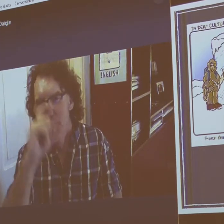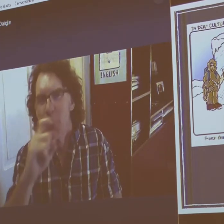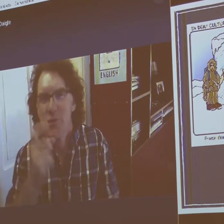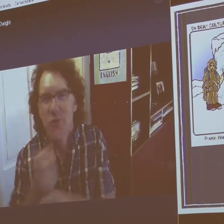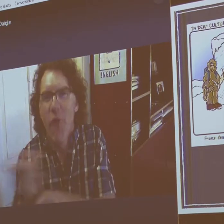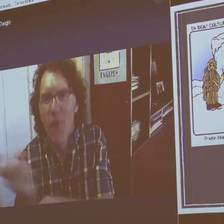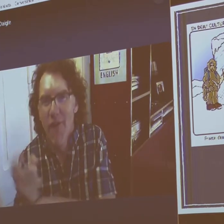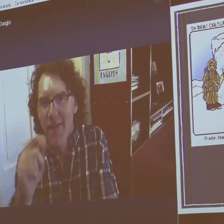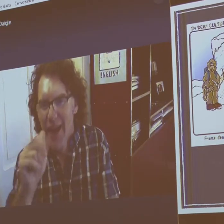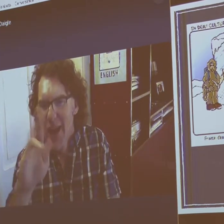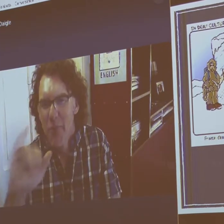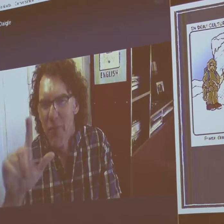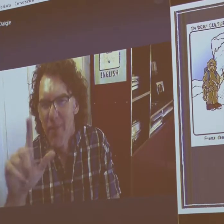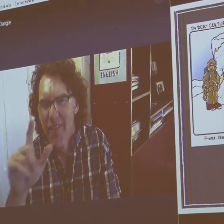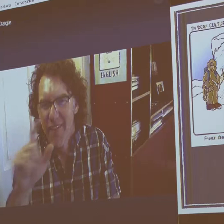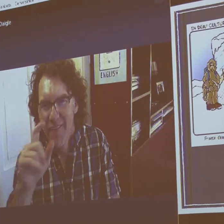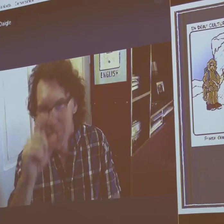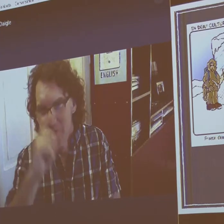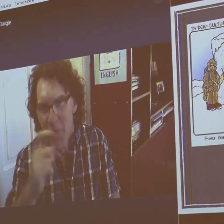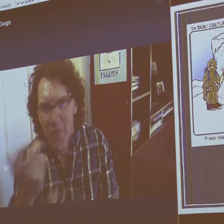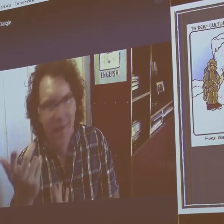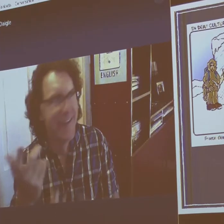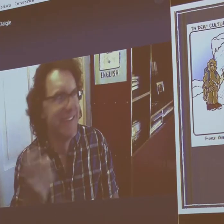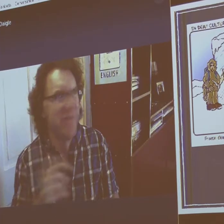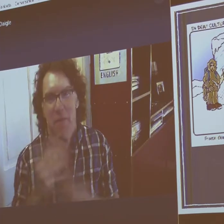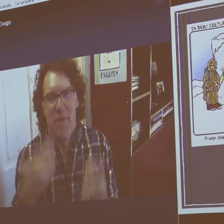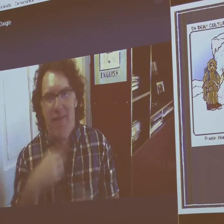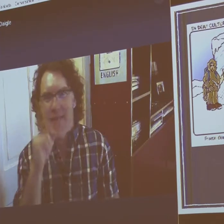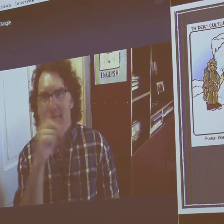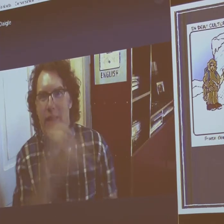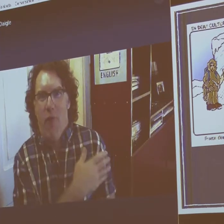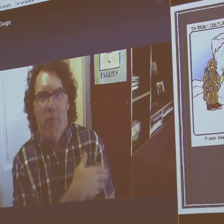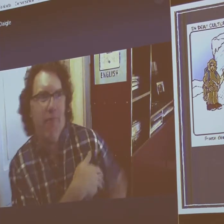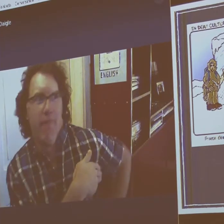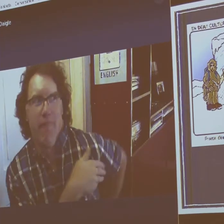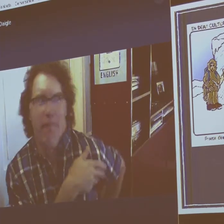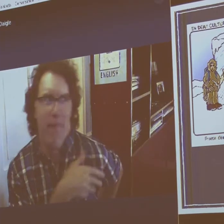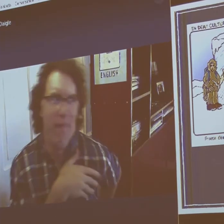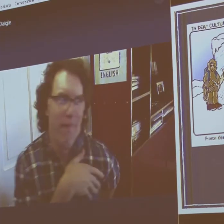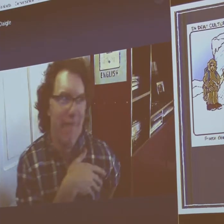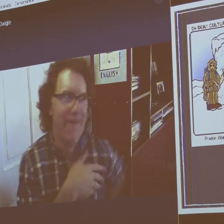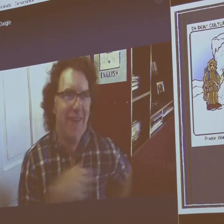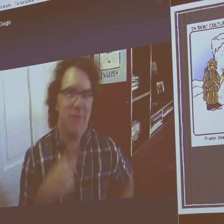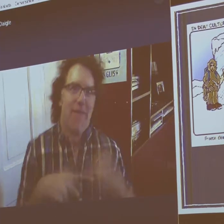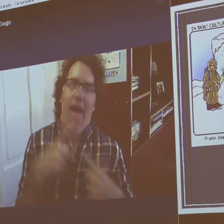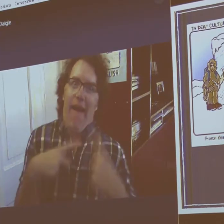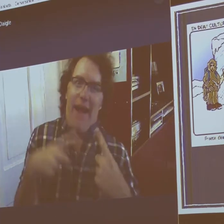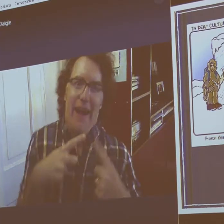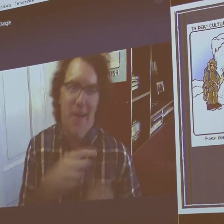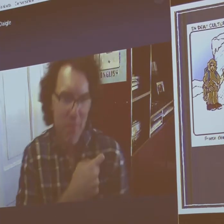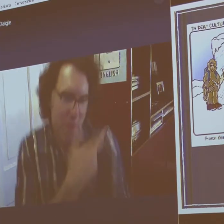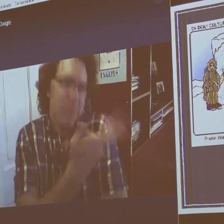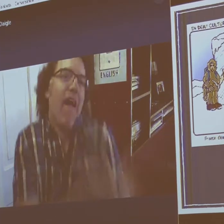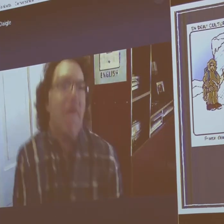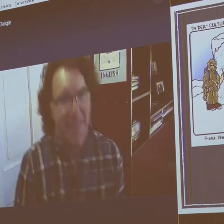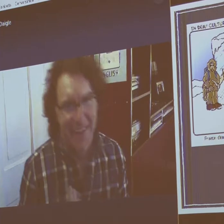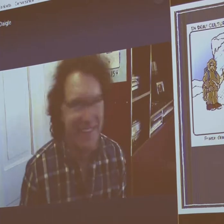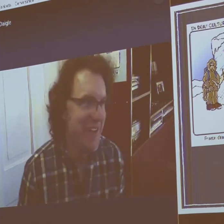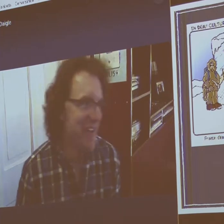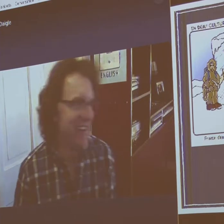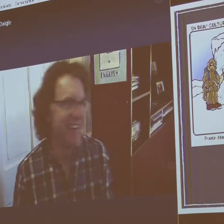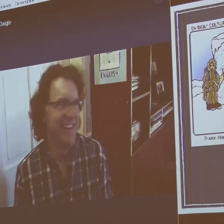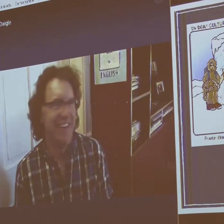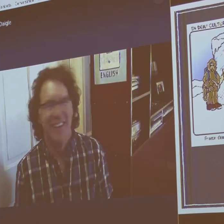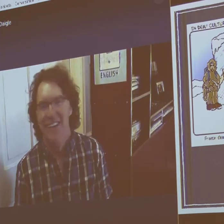who wanted to do an April Fool's joke? What would they do? Like have like their arm tucked behind and then have a